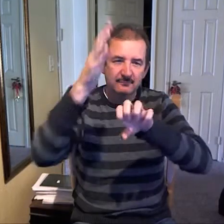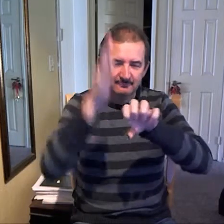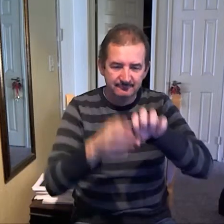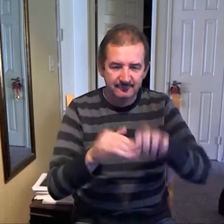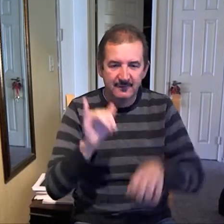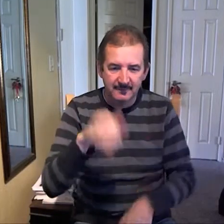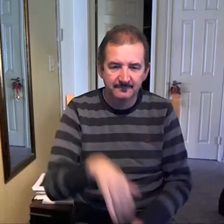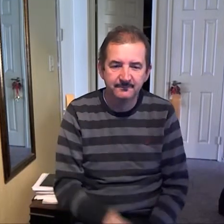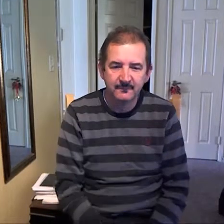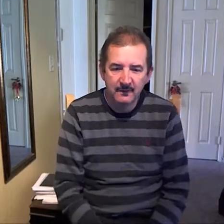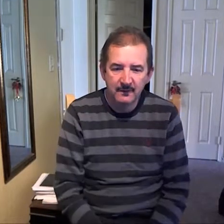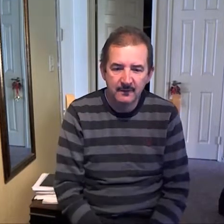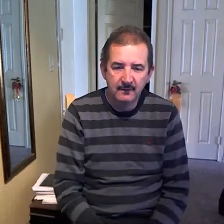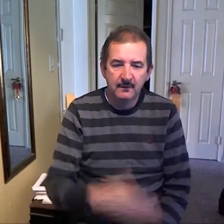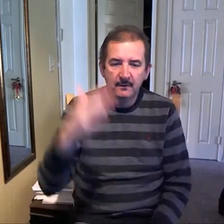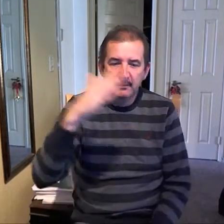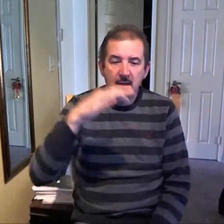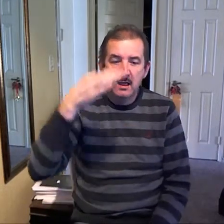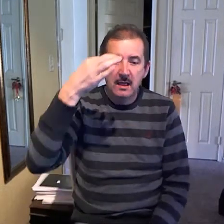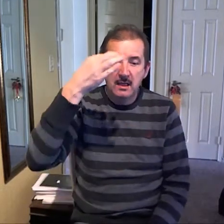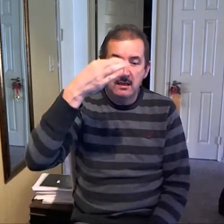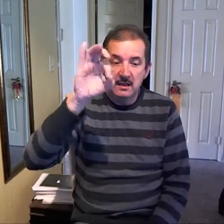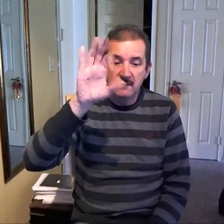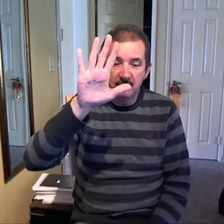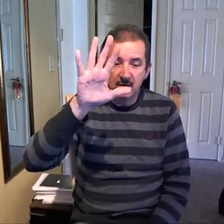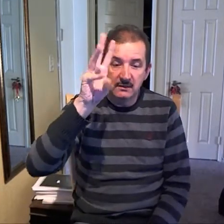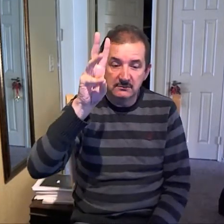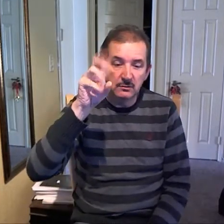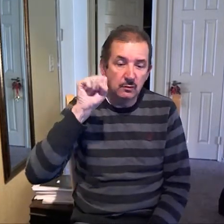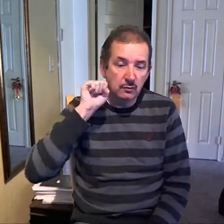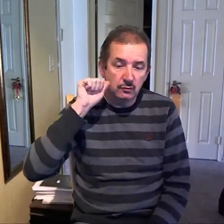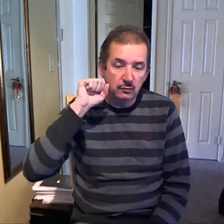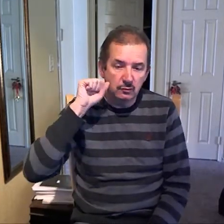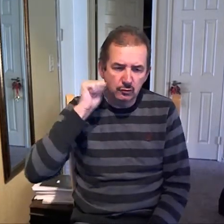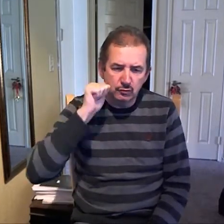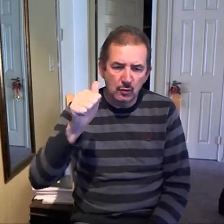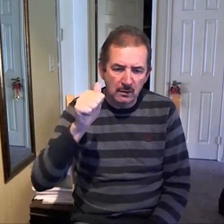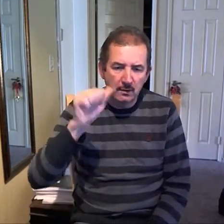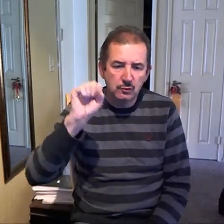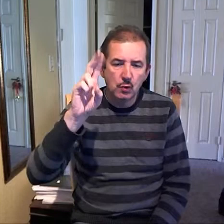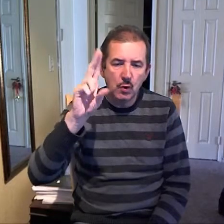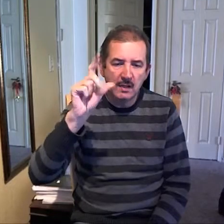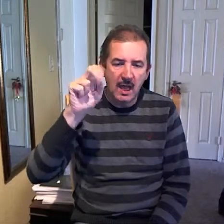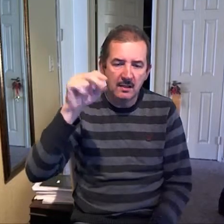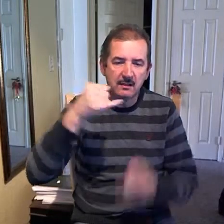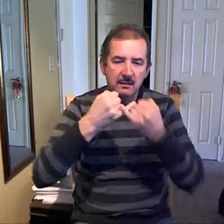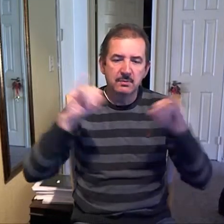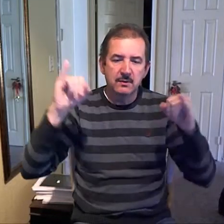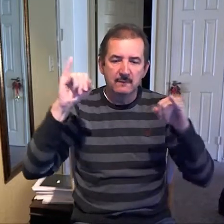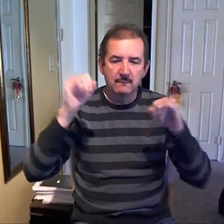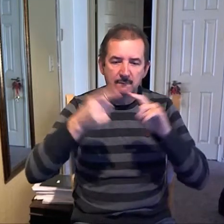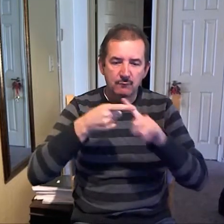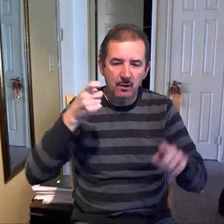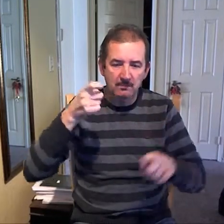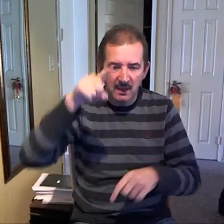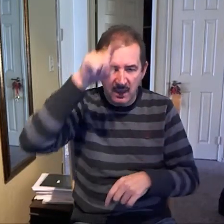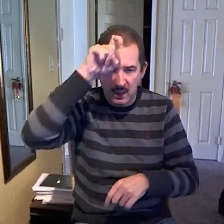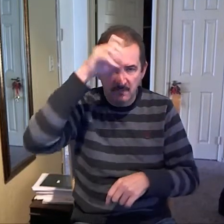to How could I lift it up? I know you thought. I was